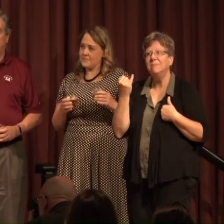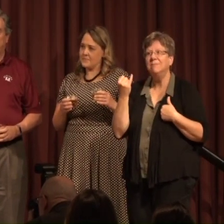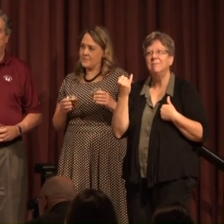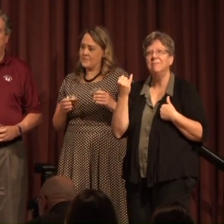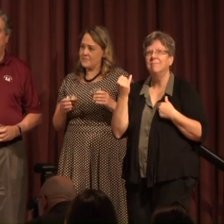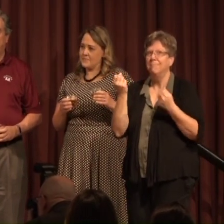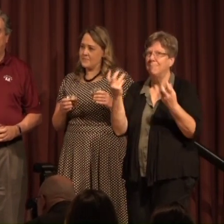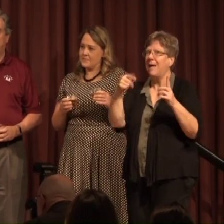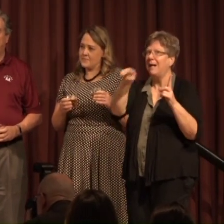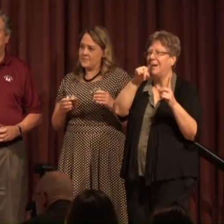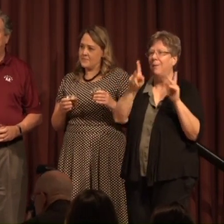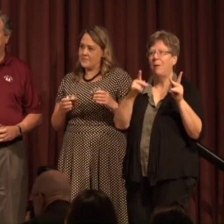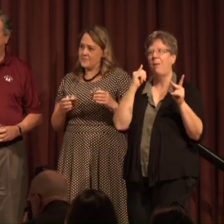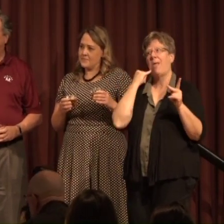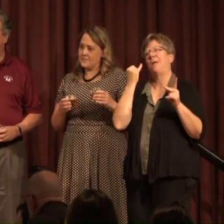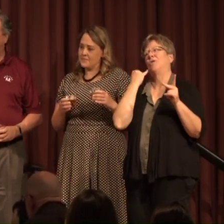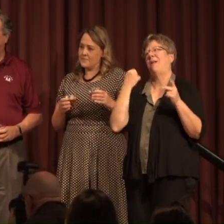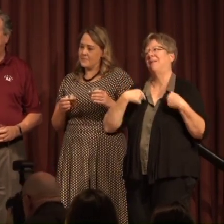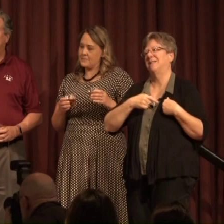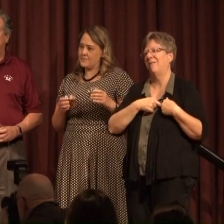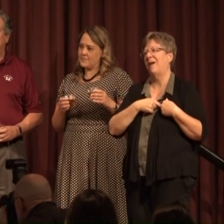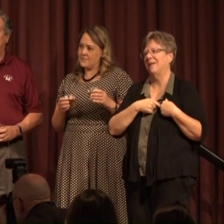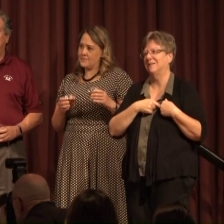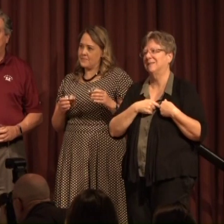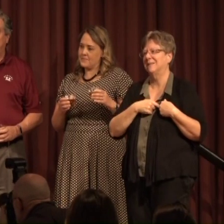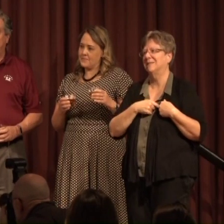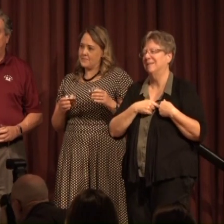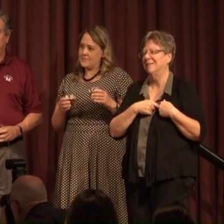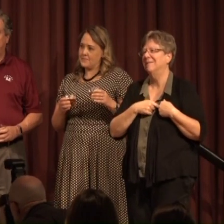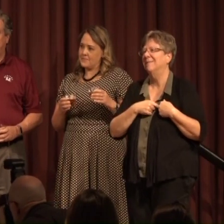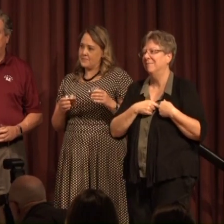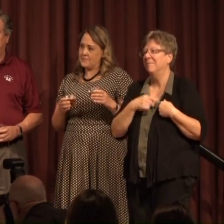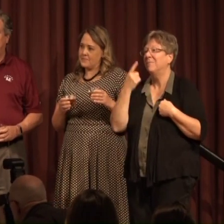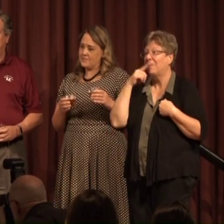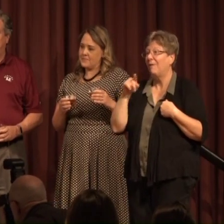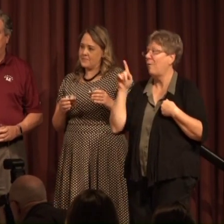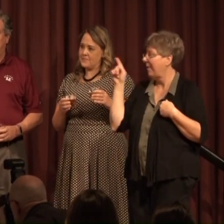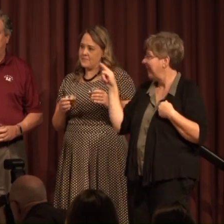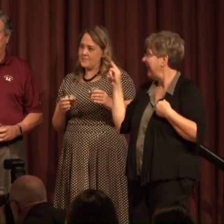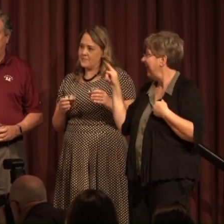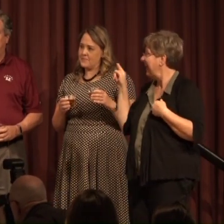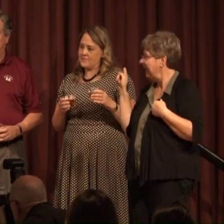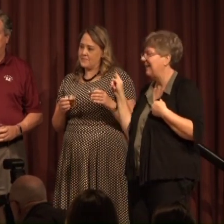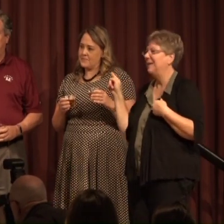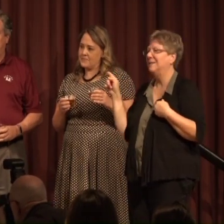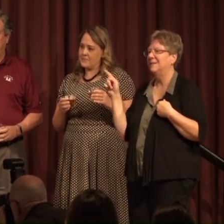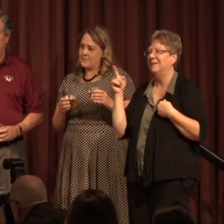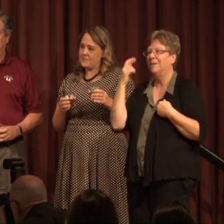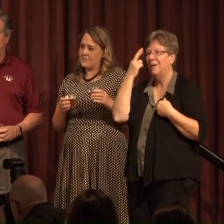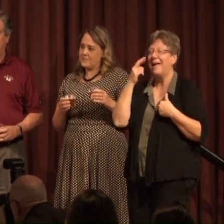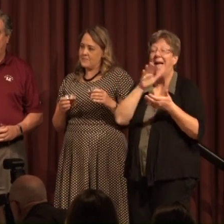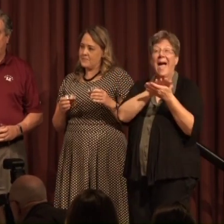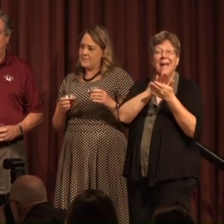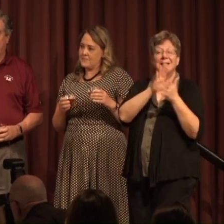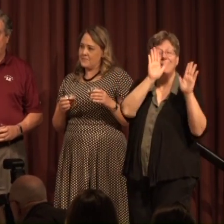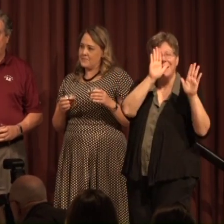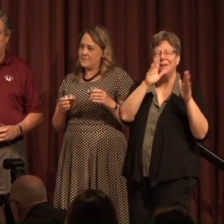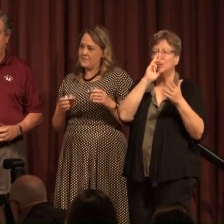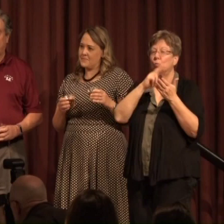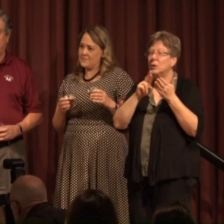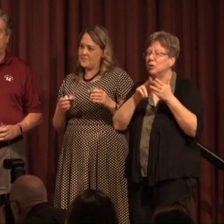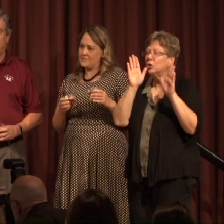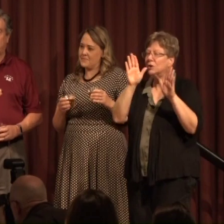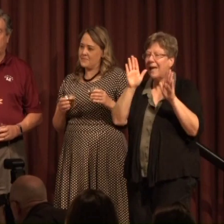universities of our type And in our region or across the country For these three levels of academic excellence Research